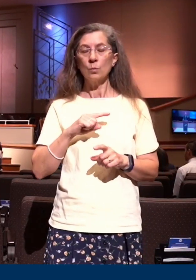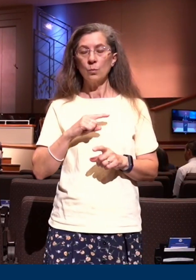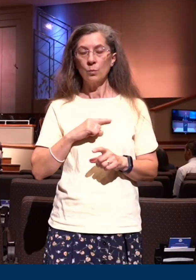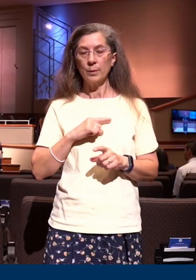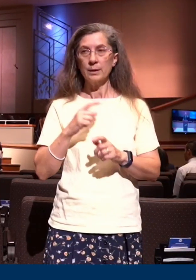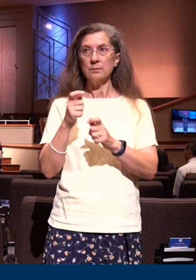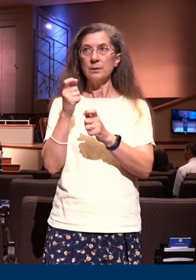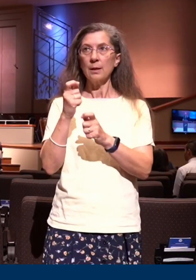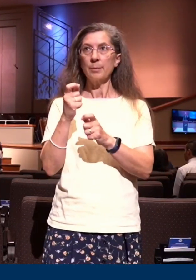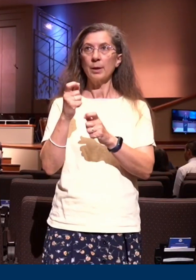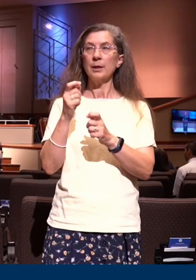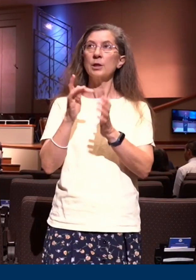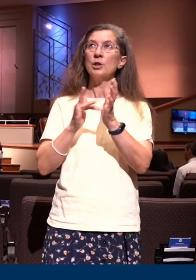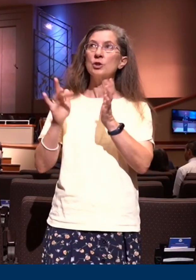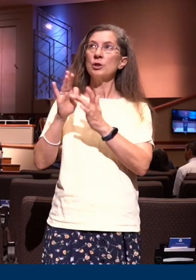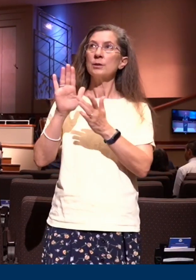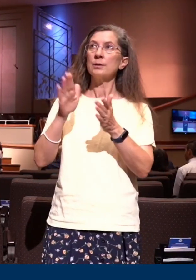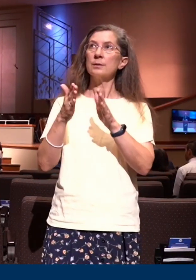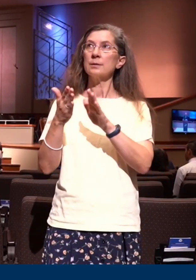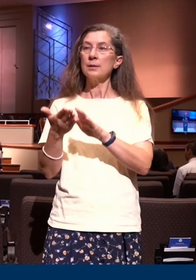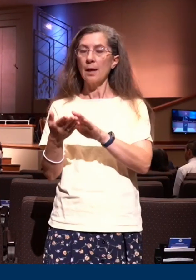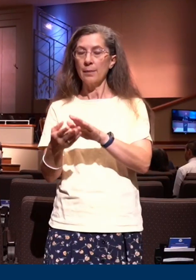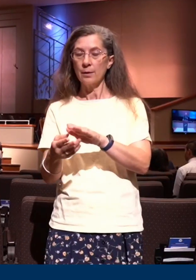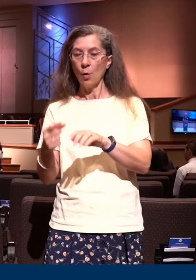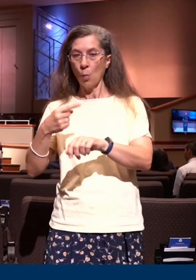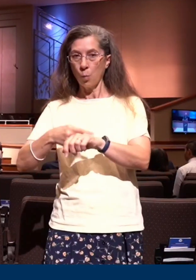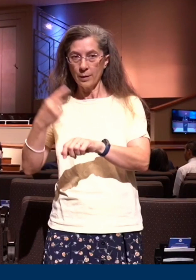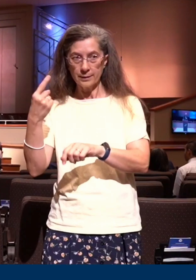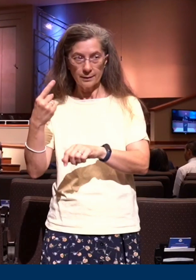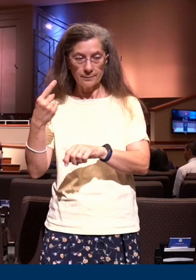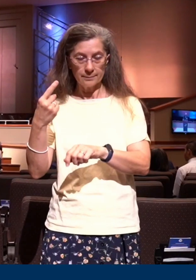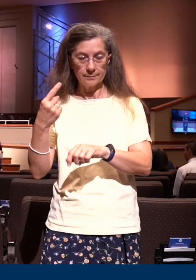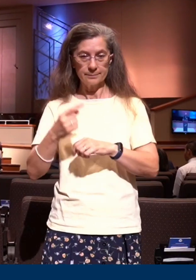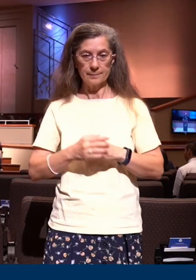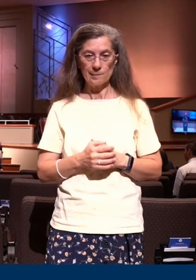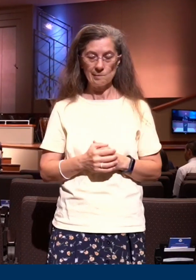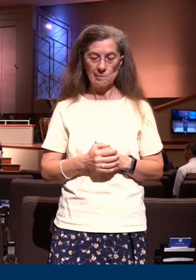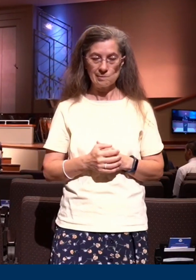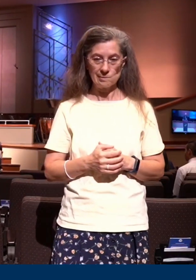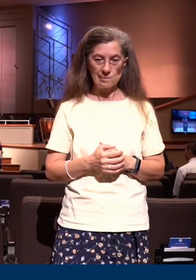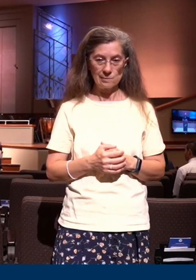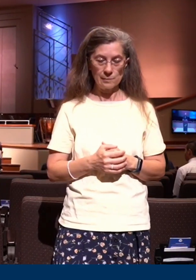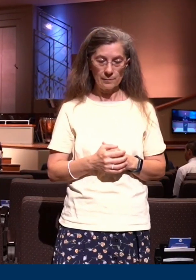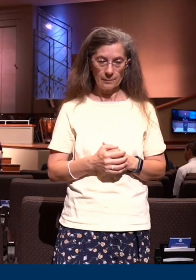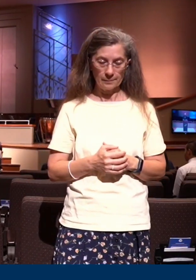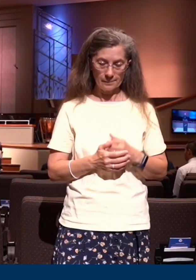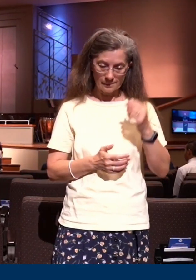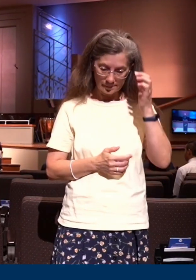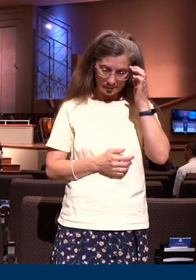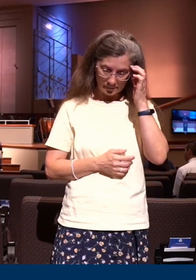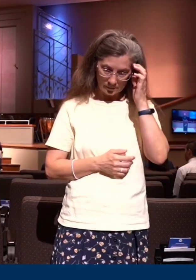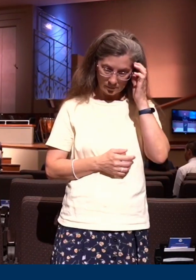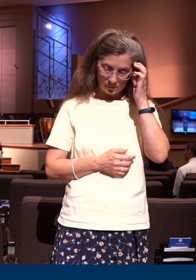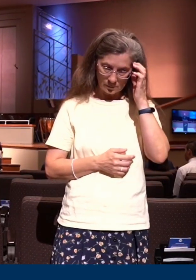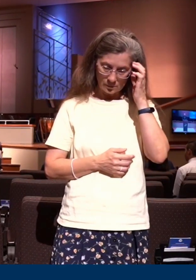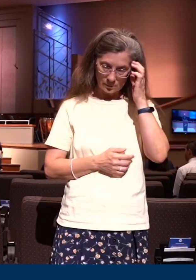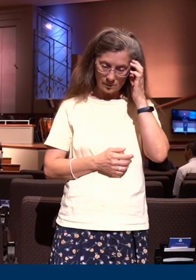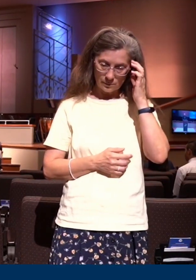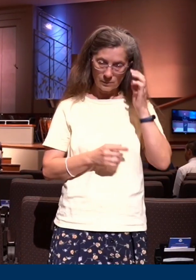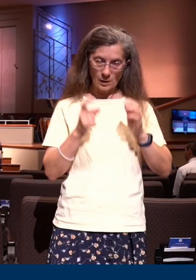an idea of the broken body and the blood in the literal sense that way and notice also in verse